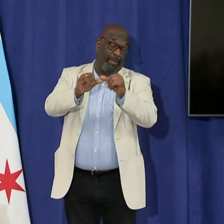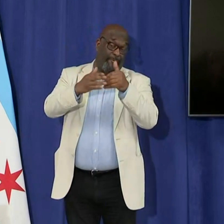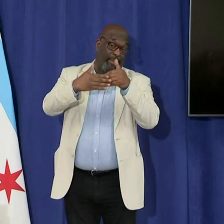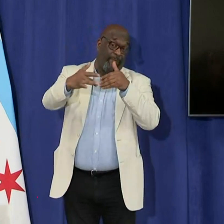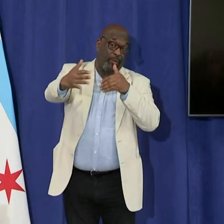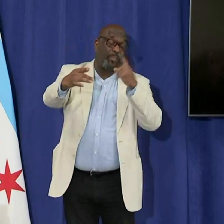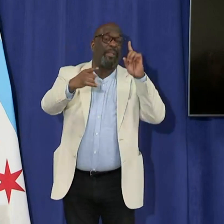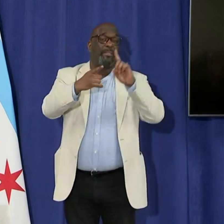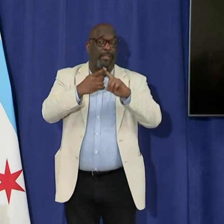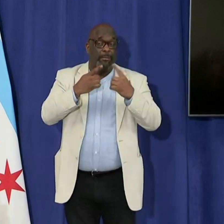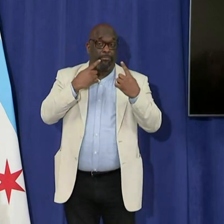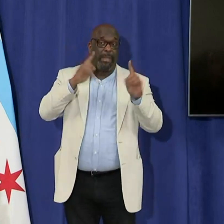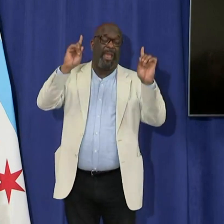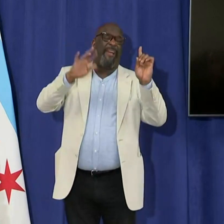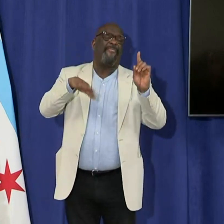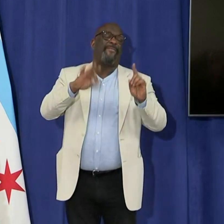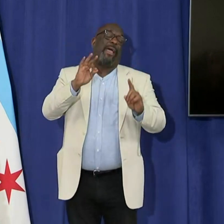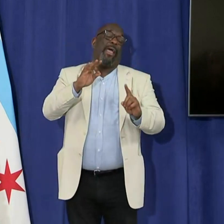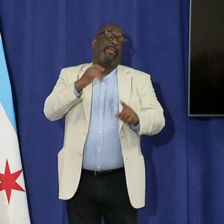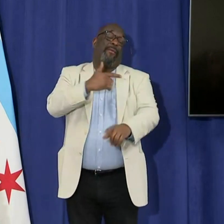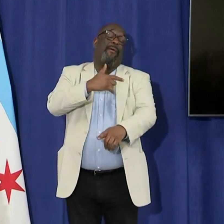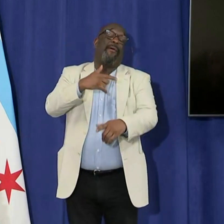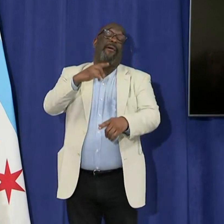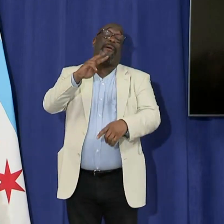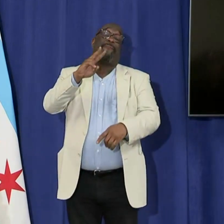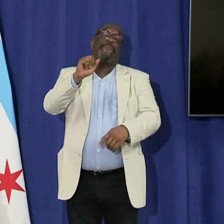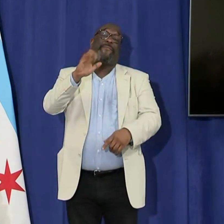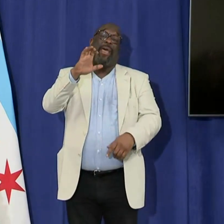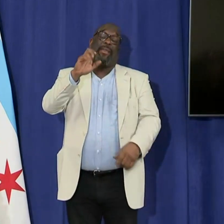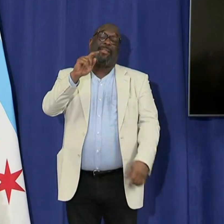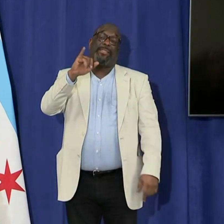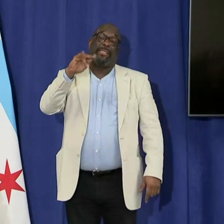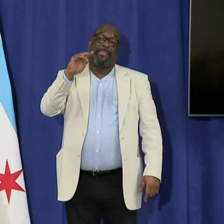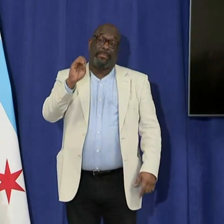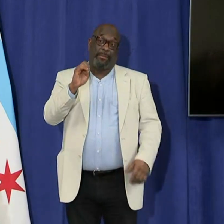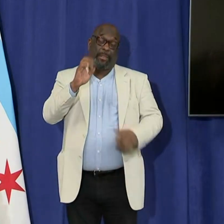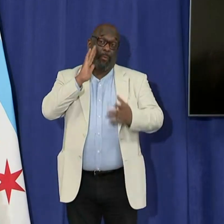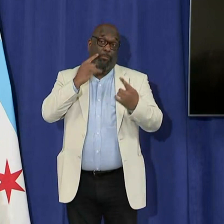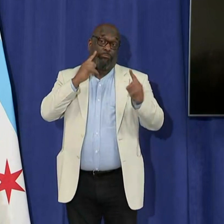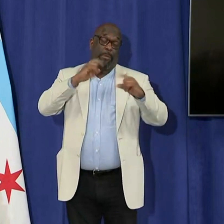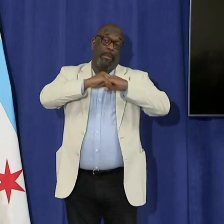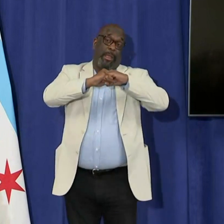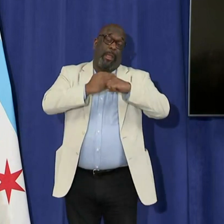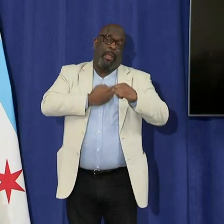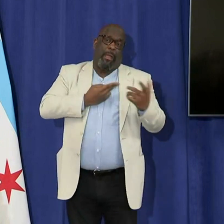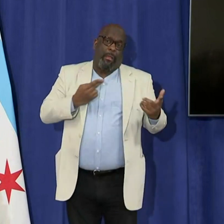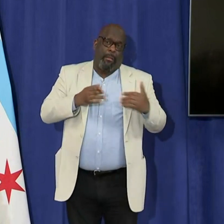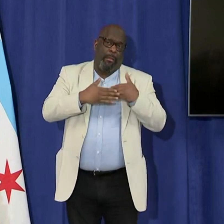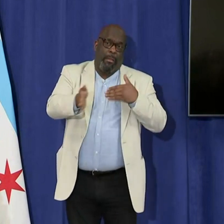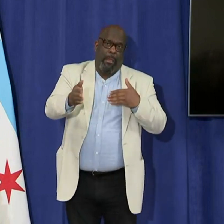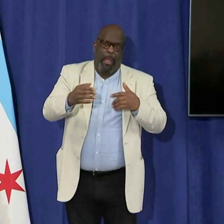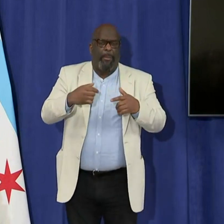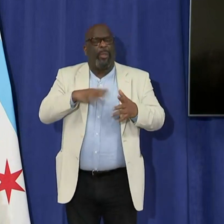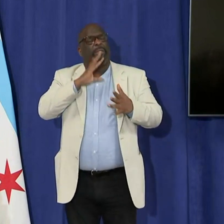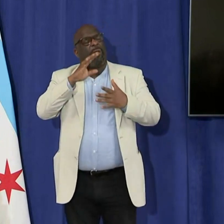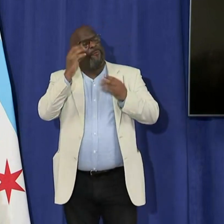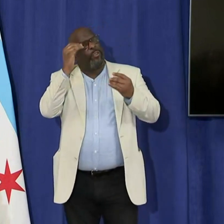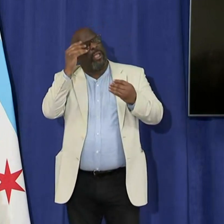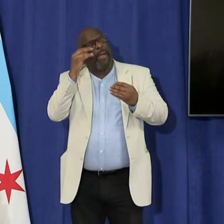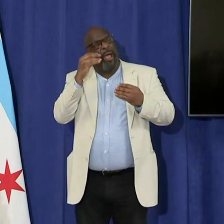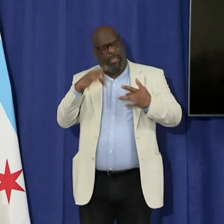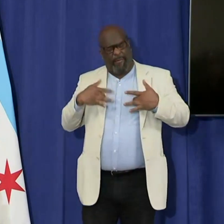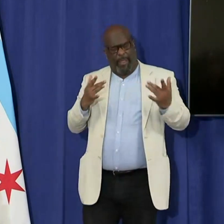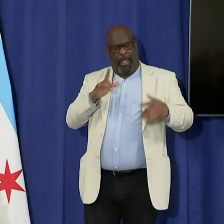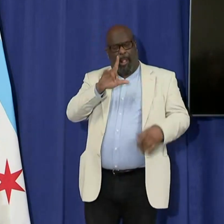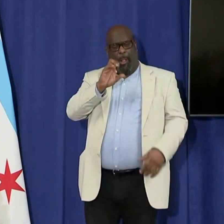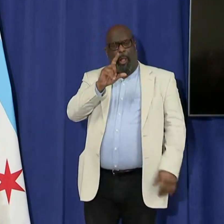vaccine, and we have no idea when that's going to happen. You think about Lollapalooza, and we've had extensive discussions with